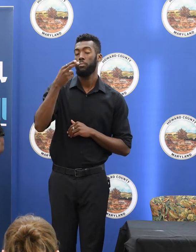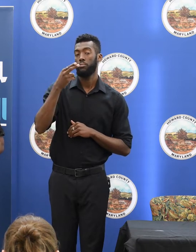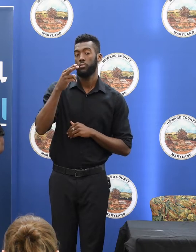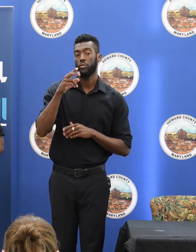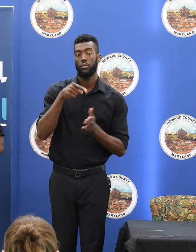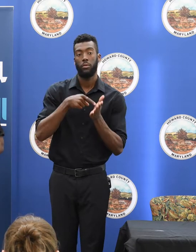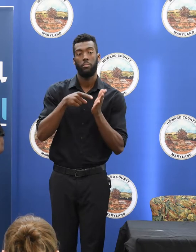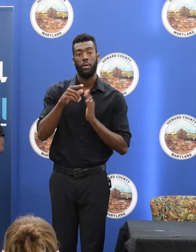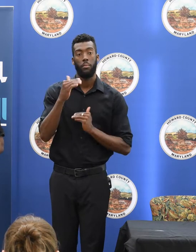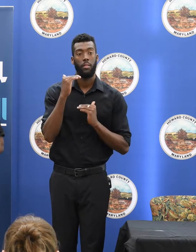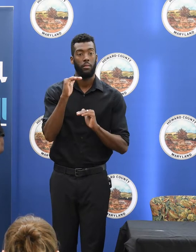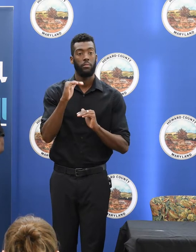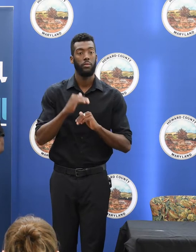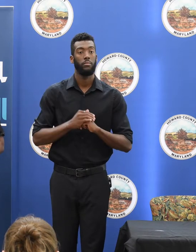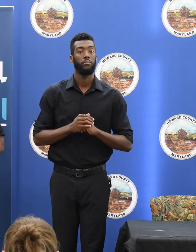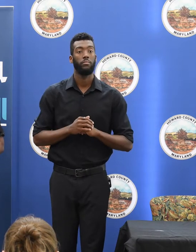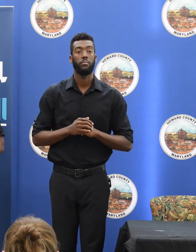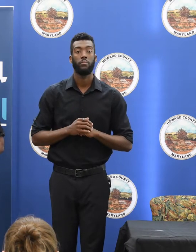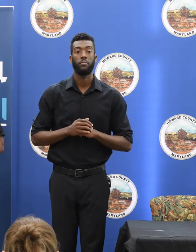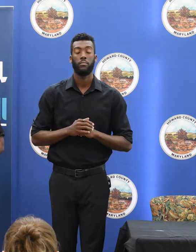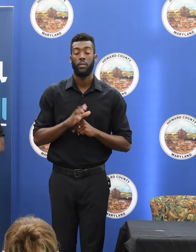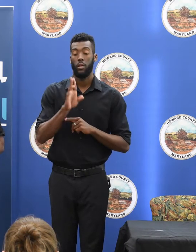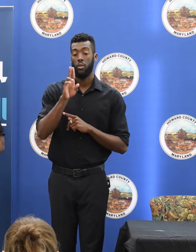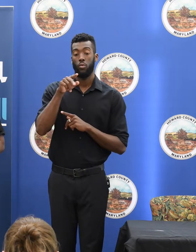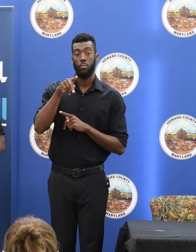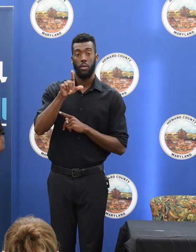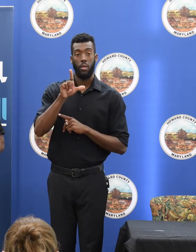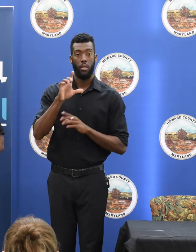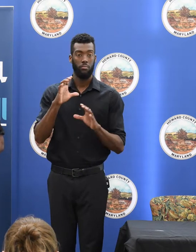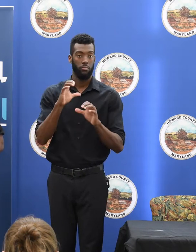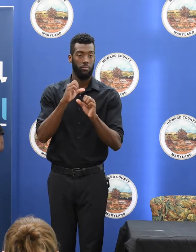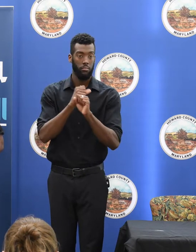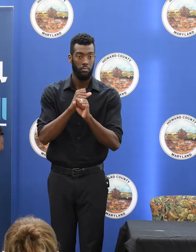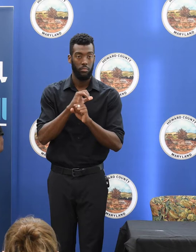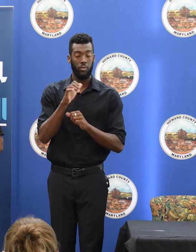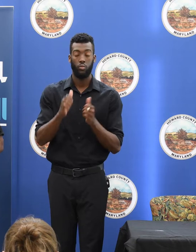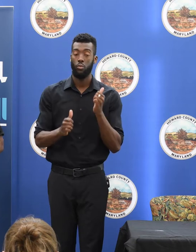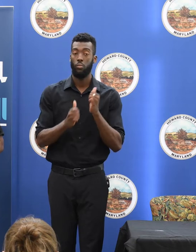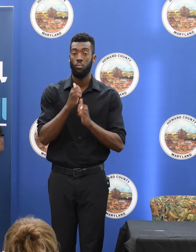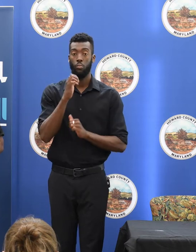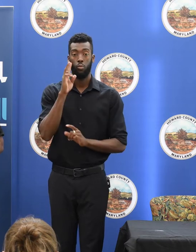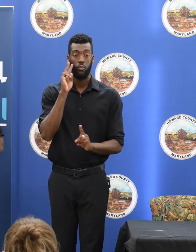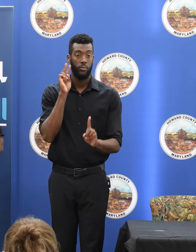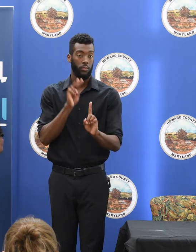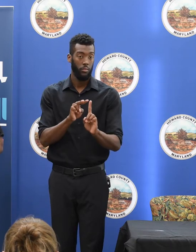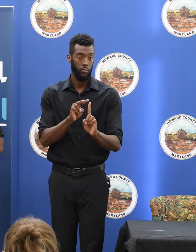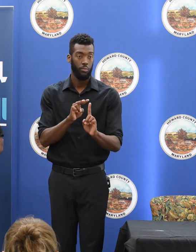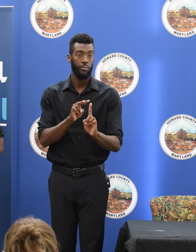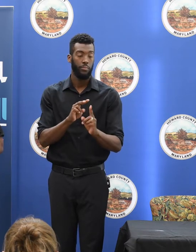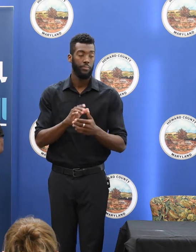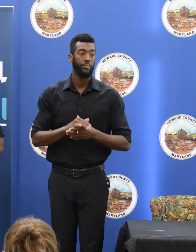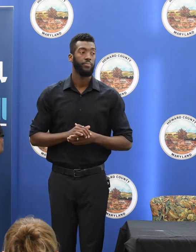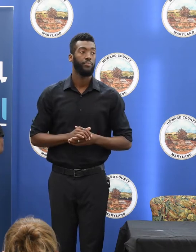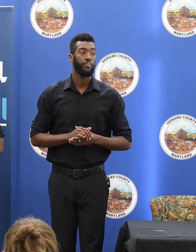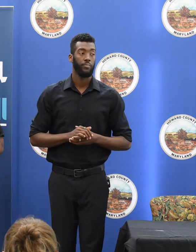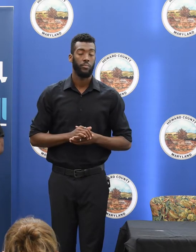The UPL is certainly by far the most visible piece that we talk about with the board.